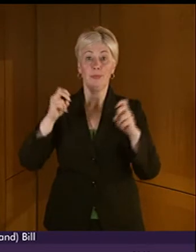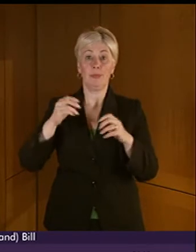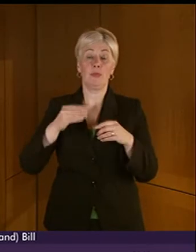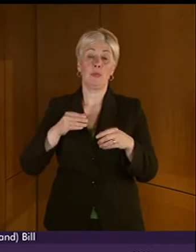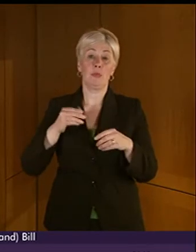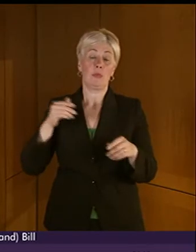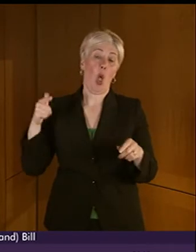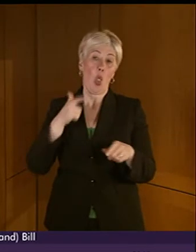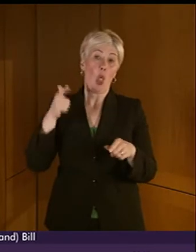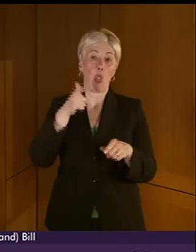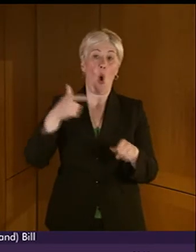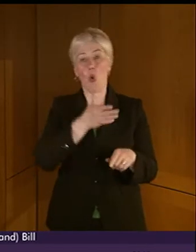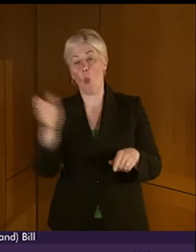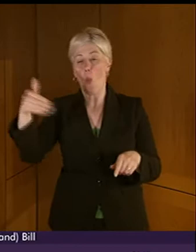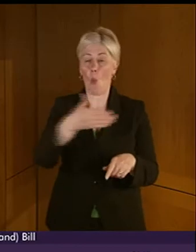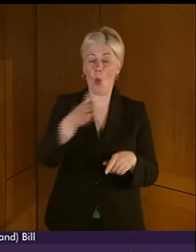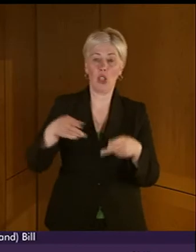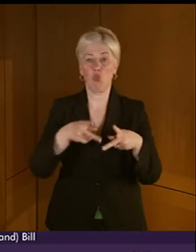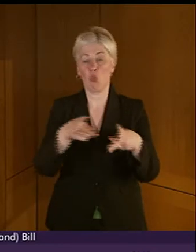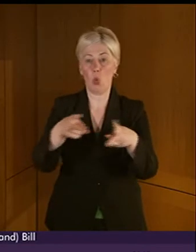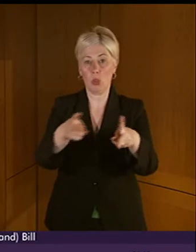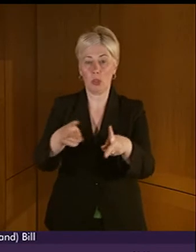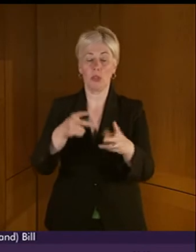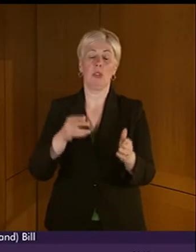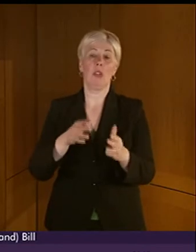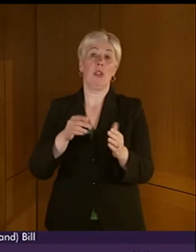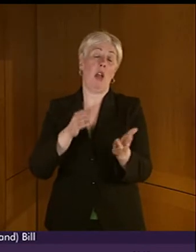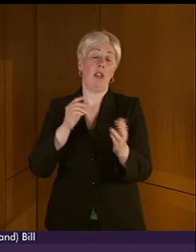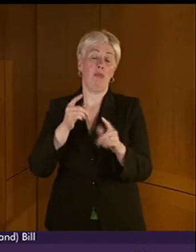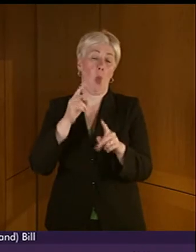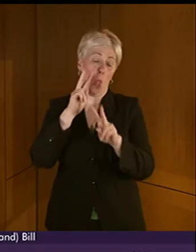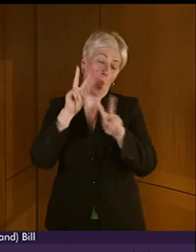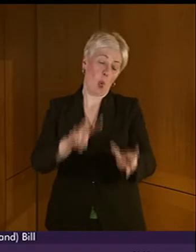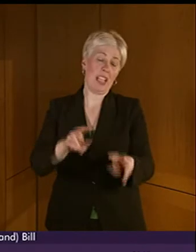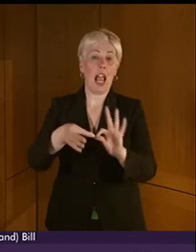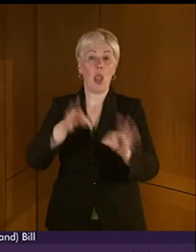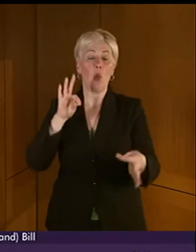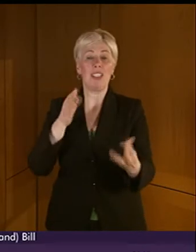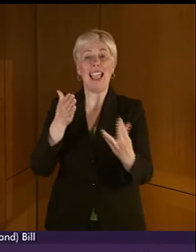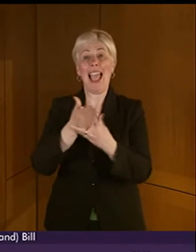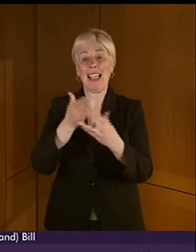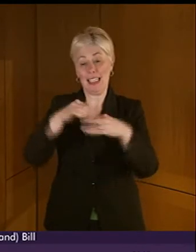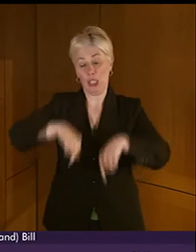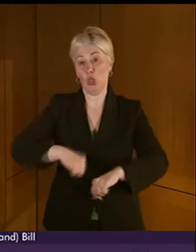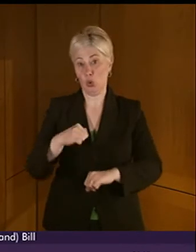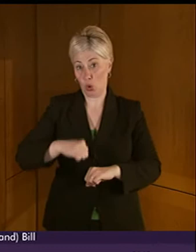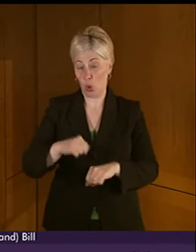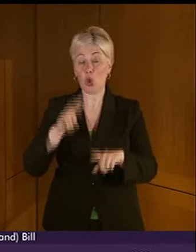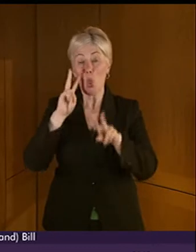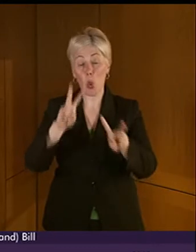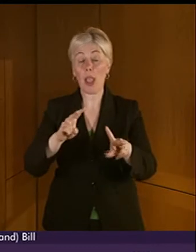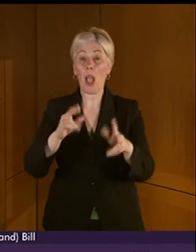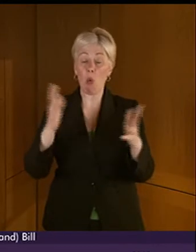map to British Sign Language and Linguistic Access in Scotland. It has already taken steps to promote and support